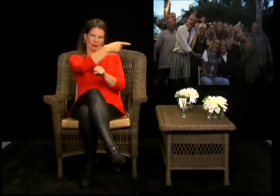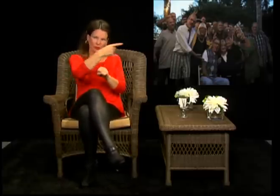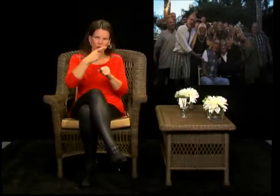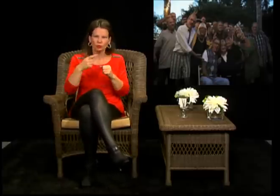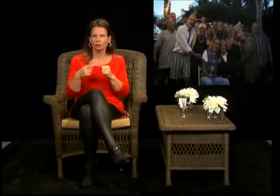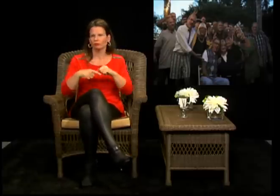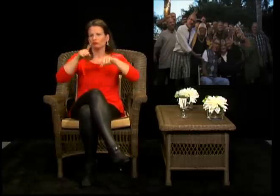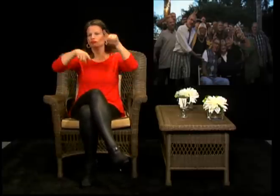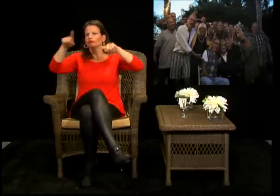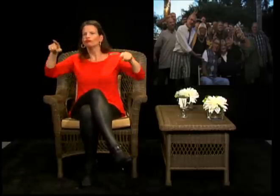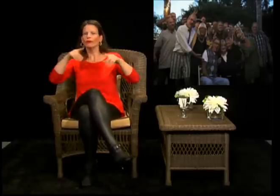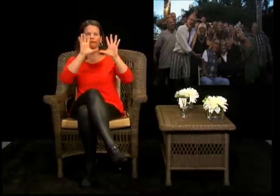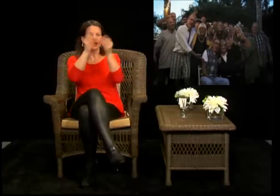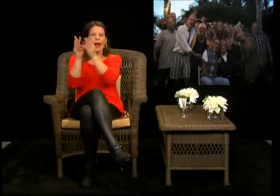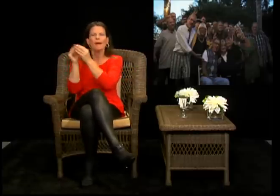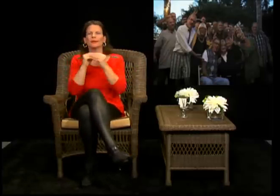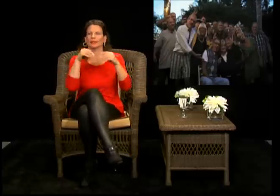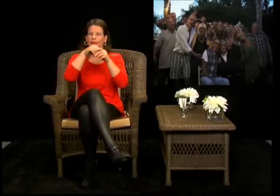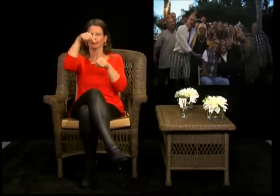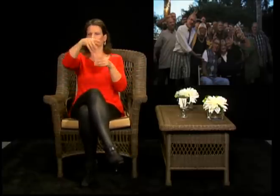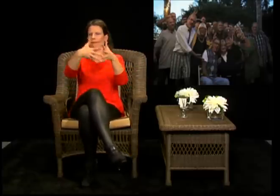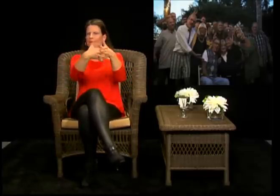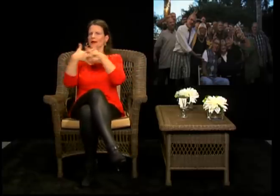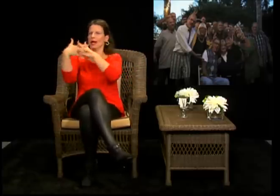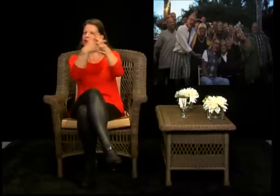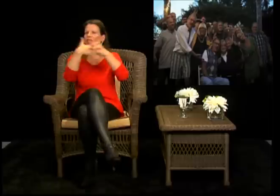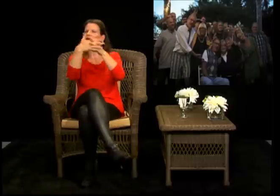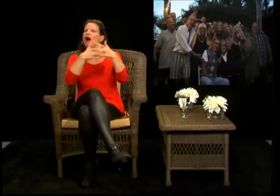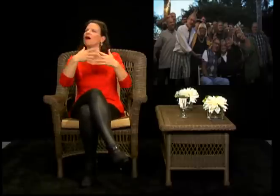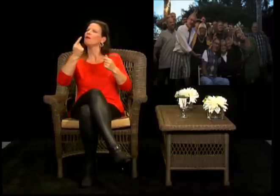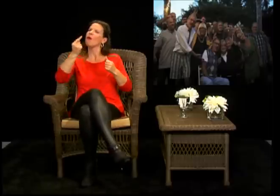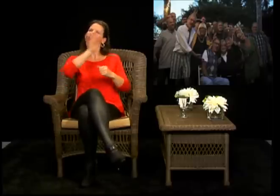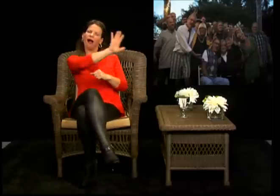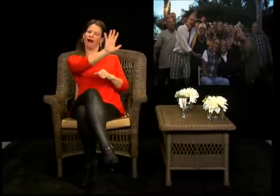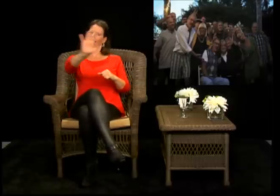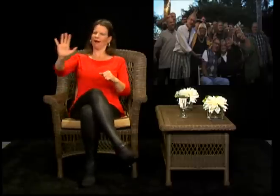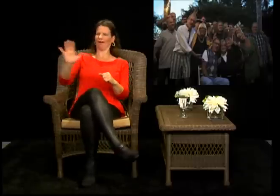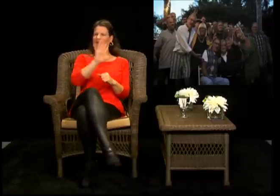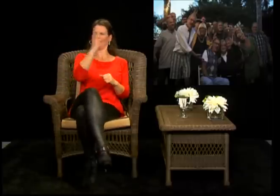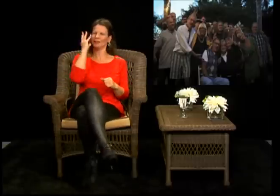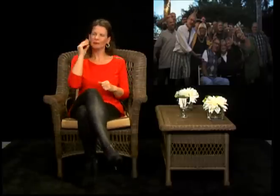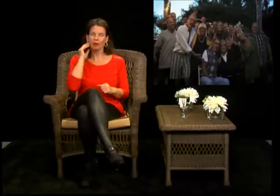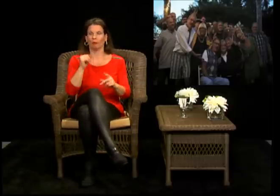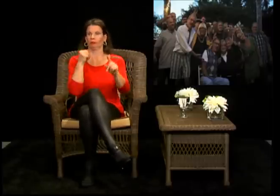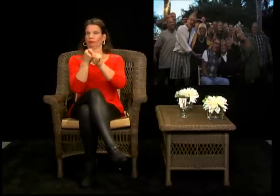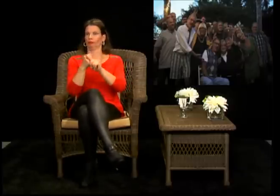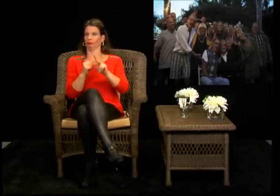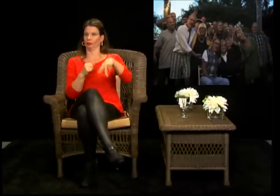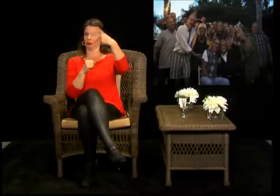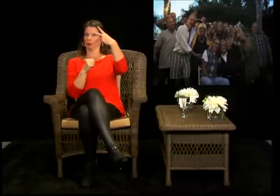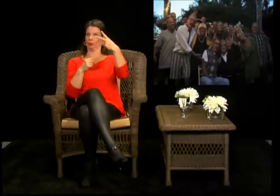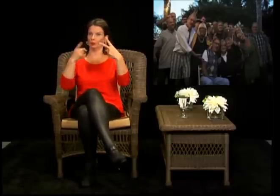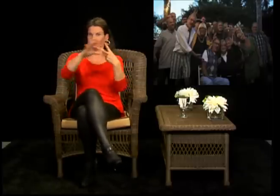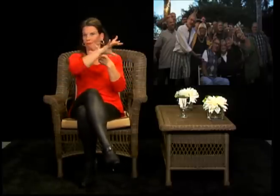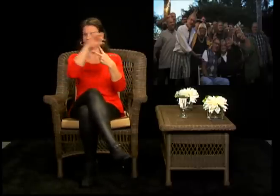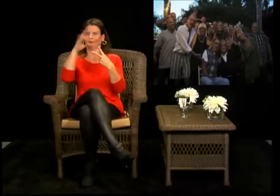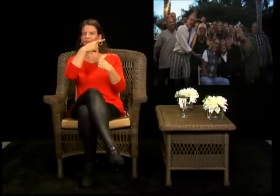So they feature various families in America and this is, it was just